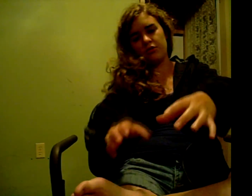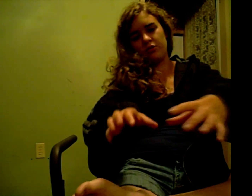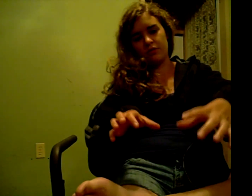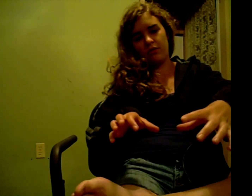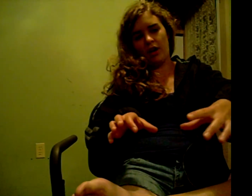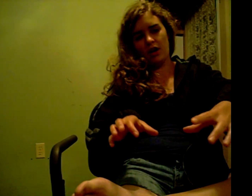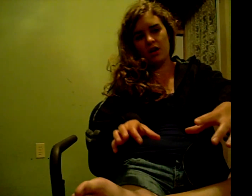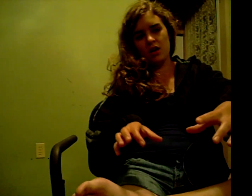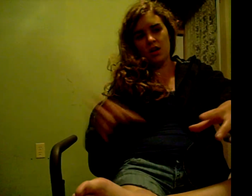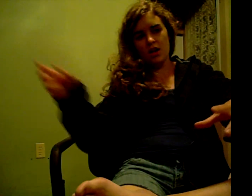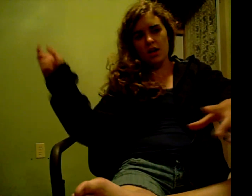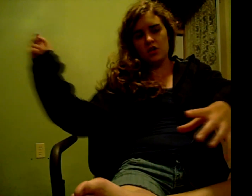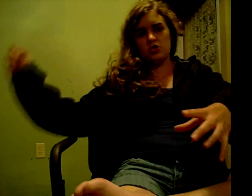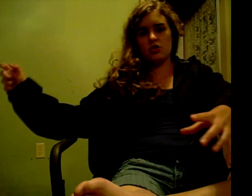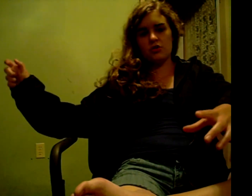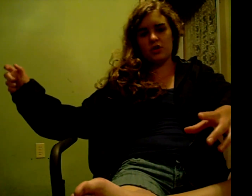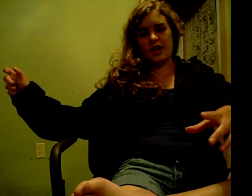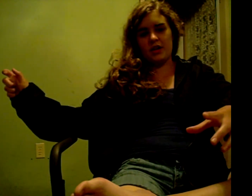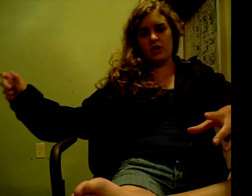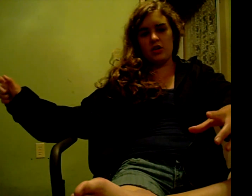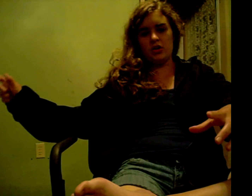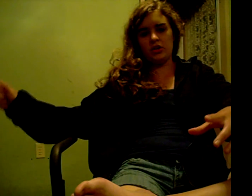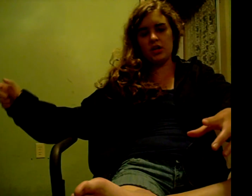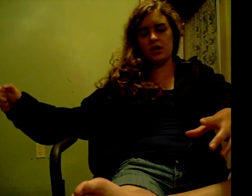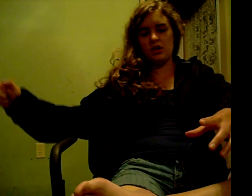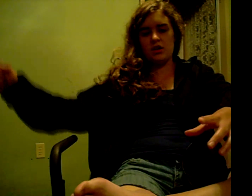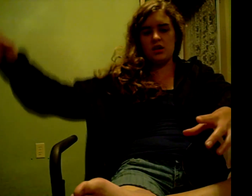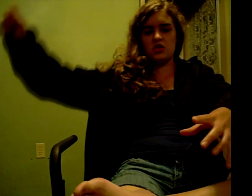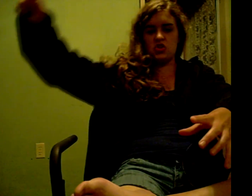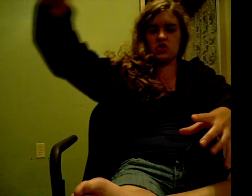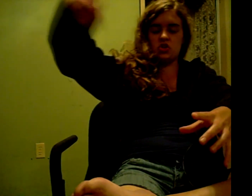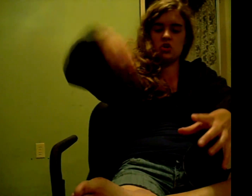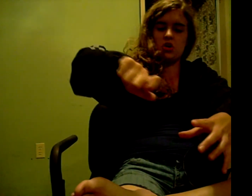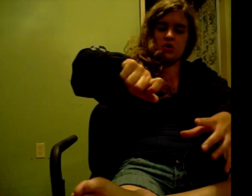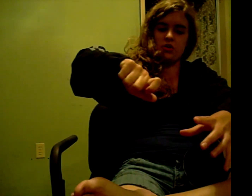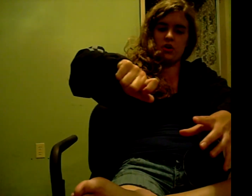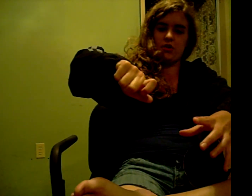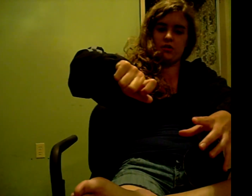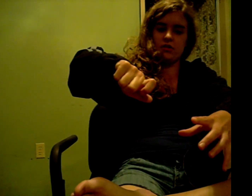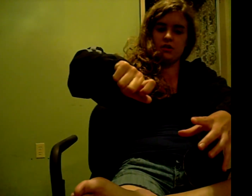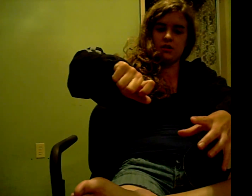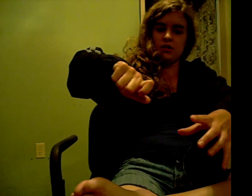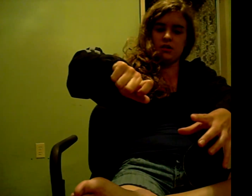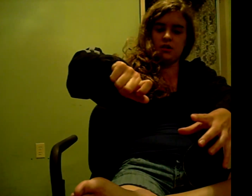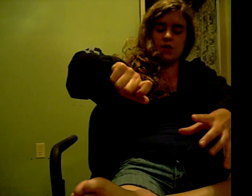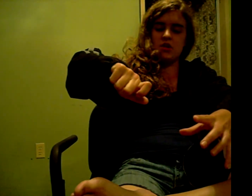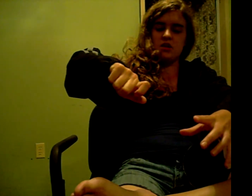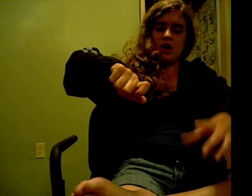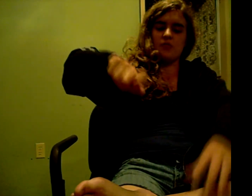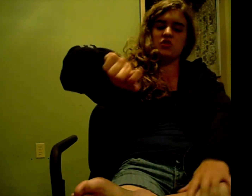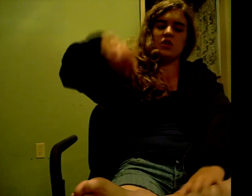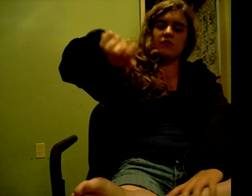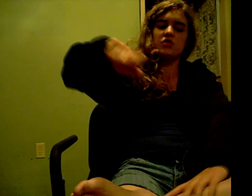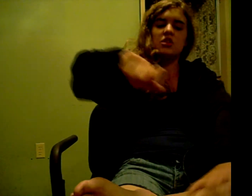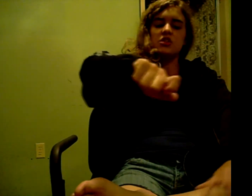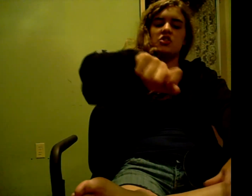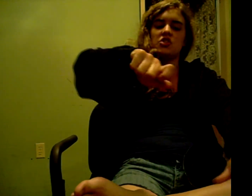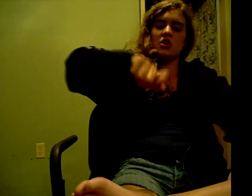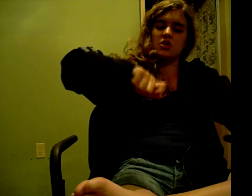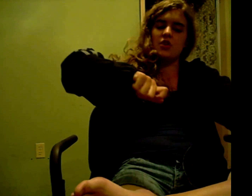the grill rack, took the lighter, lit it, and just stuck it on the hot dog. I mean, I just stuck it on